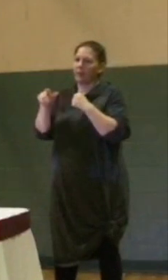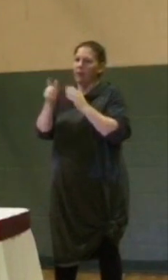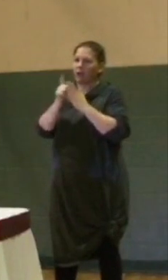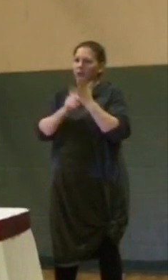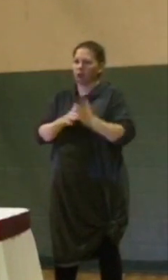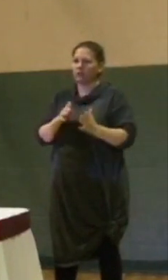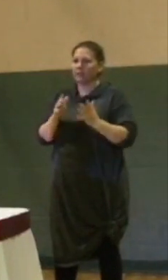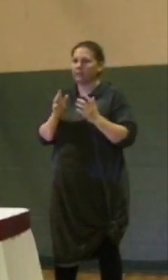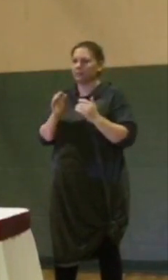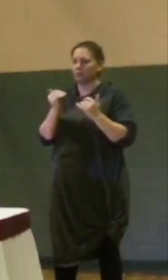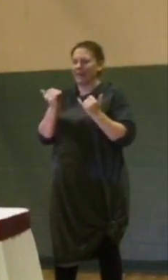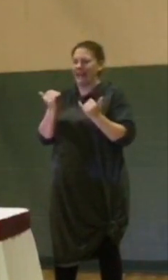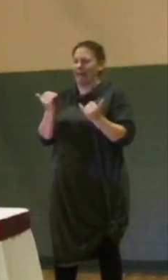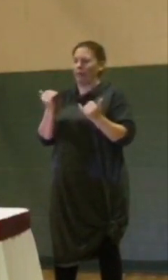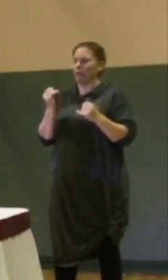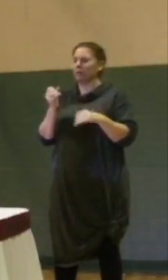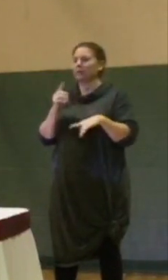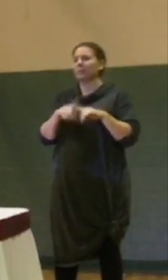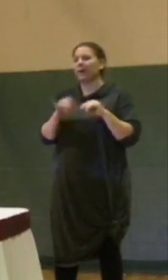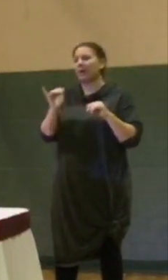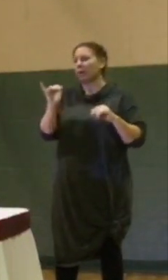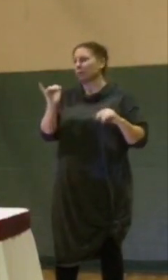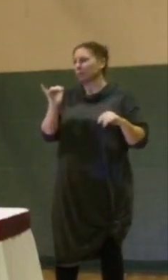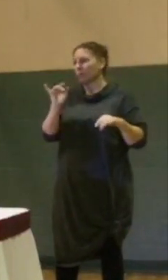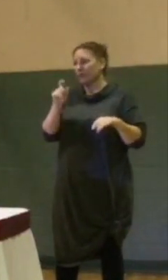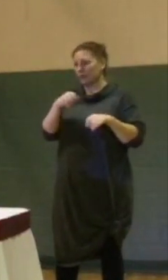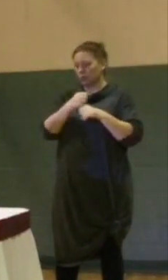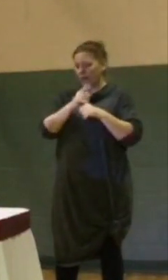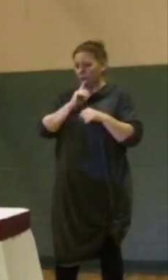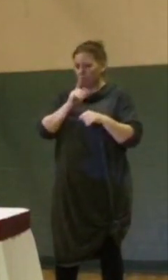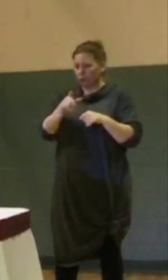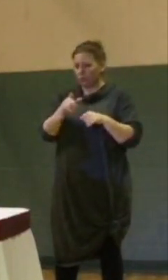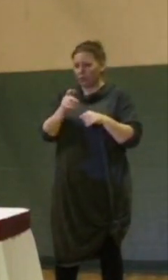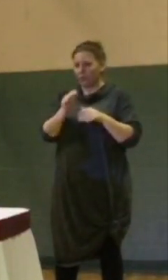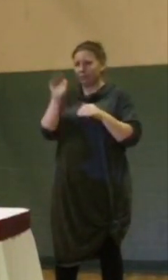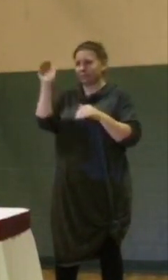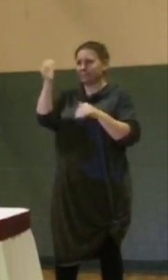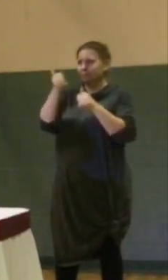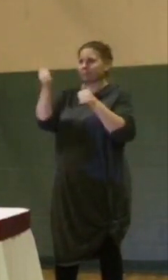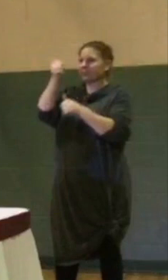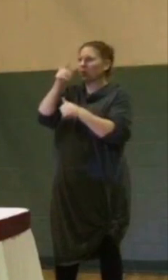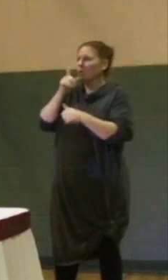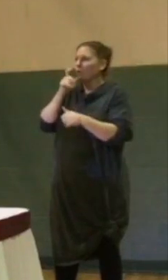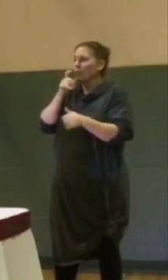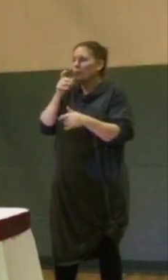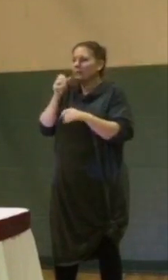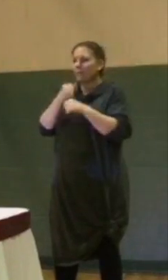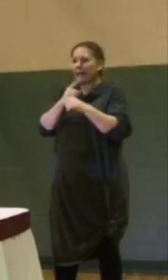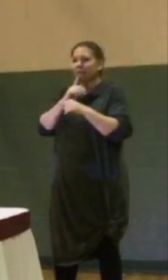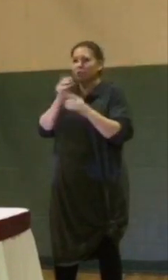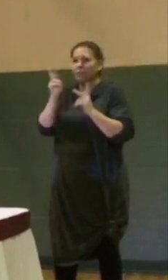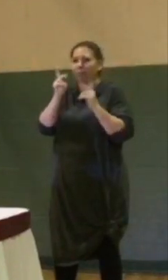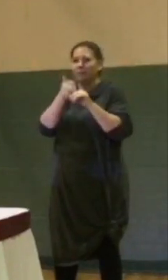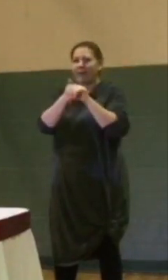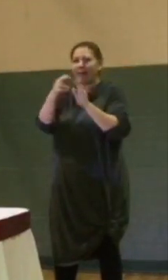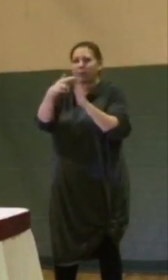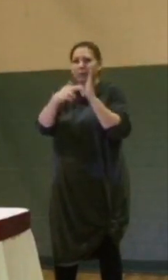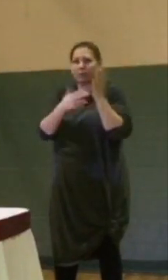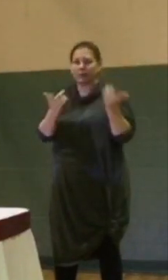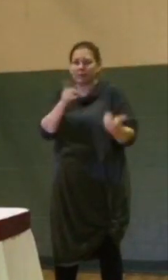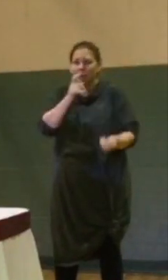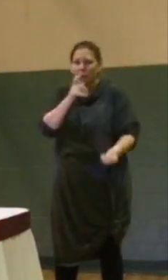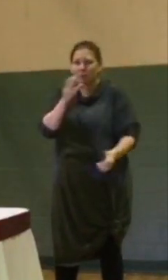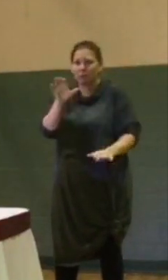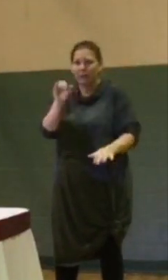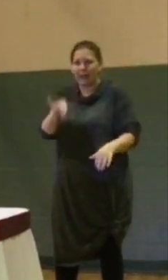Wheeler, but also making sure that we find out from the administration who's enforcing this and what does that look like? Where does the